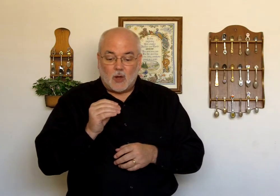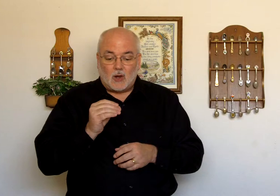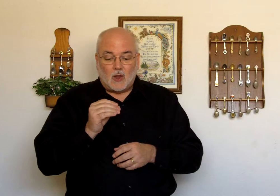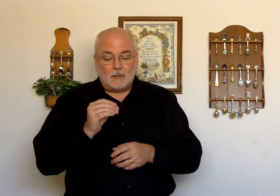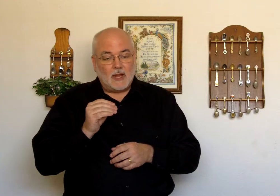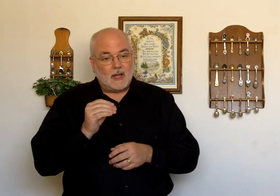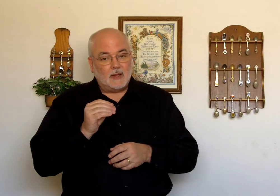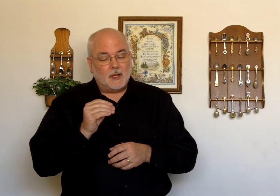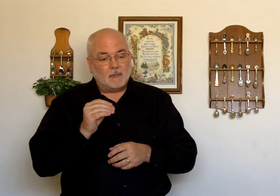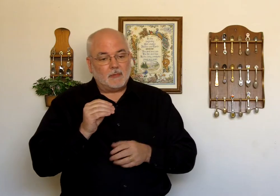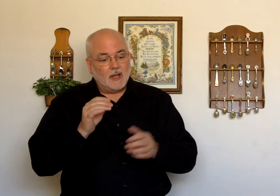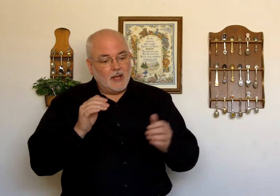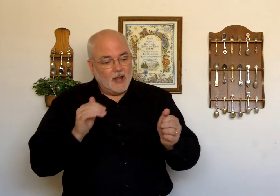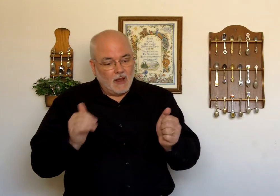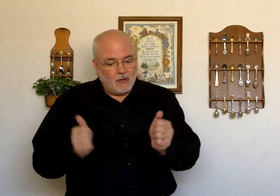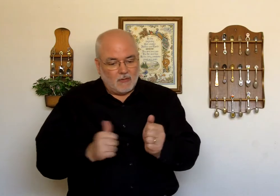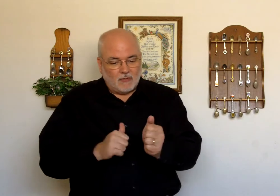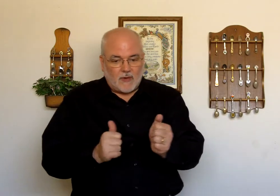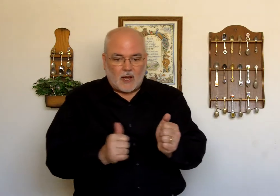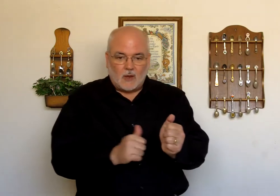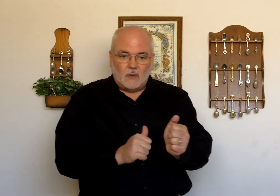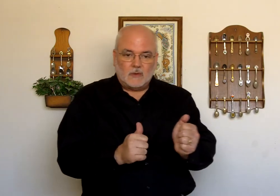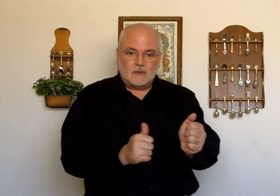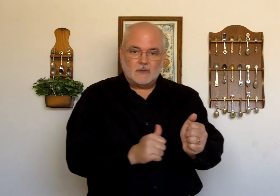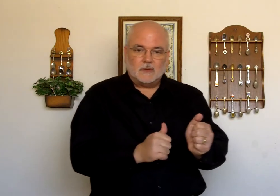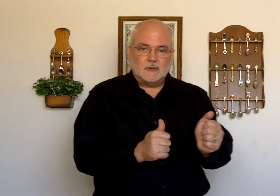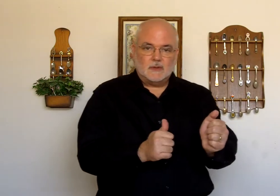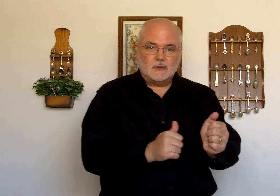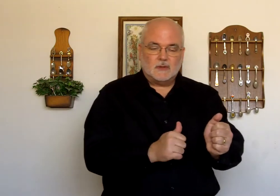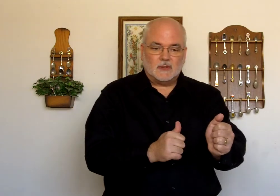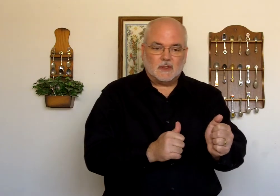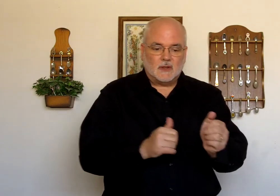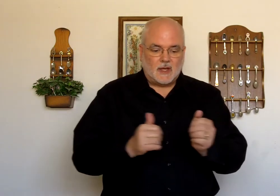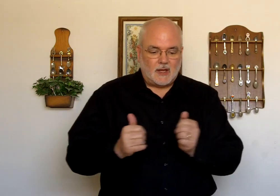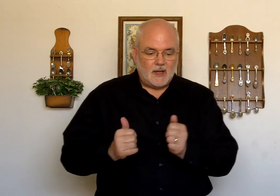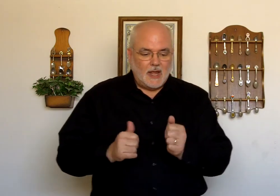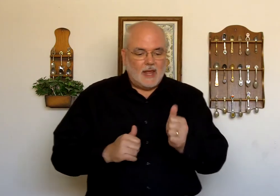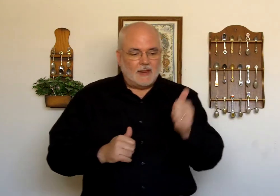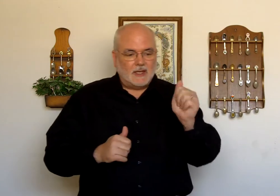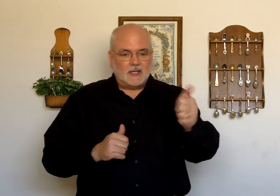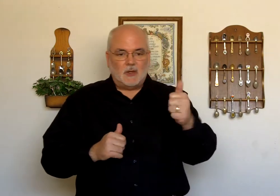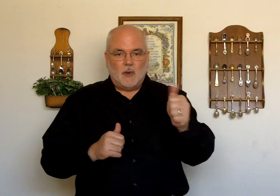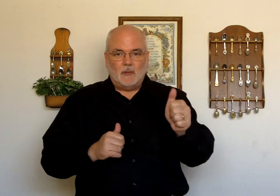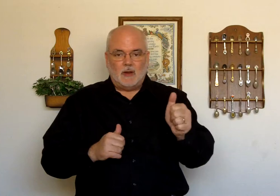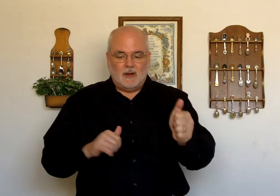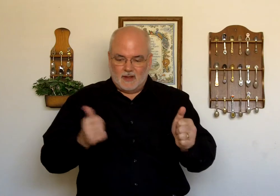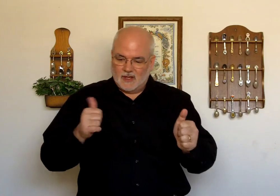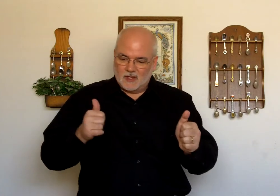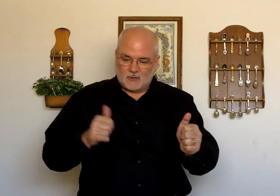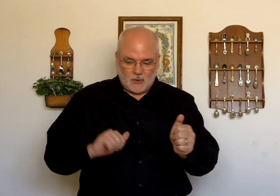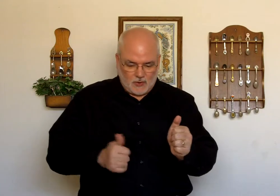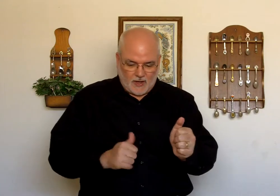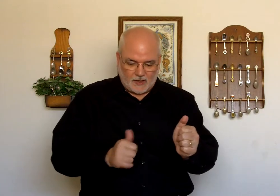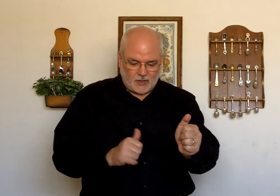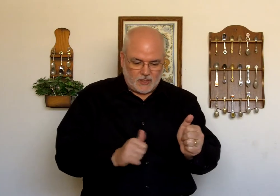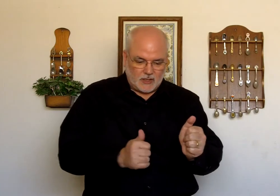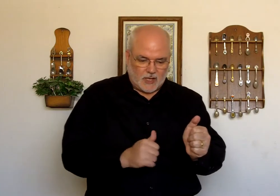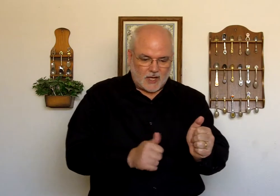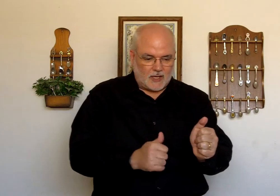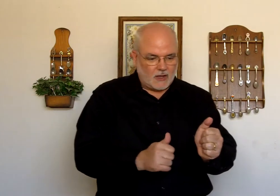along behind them. Follow. Okay. This is the women. This is Ruth. And she's toddling